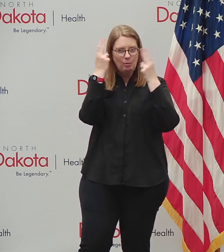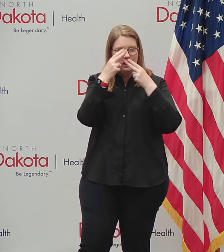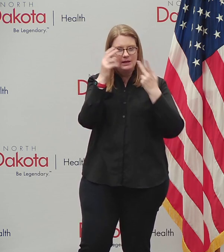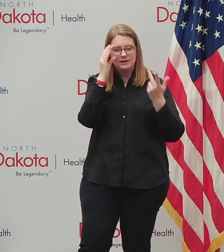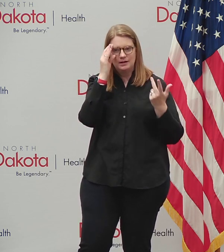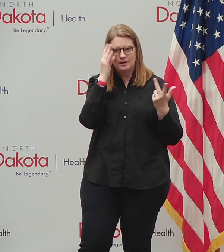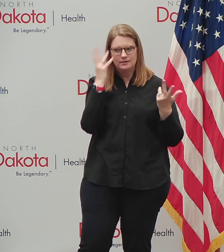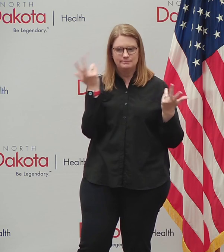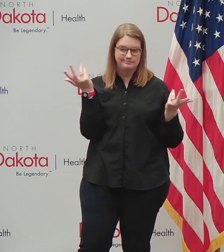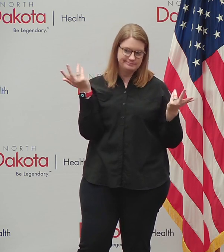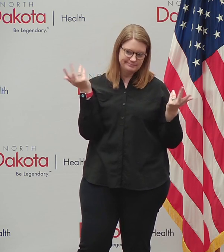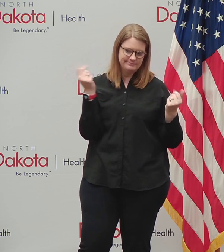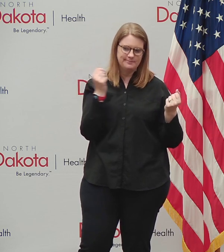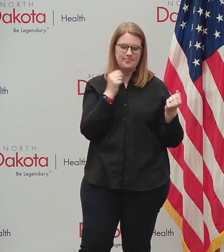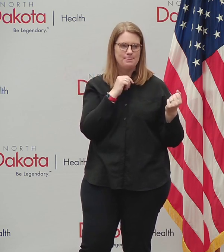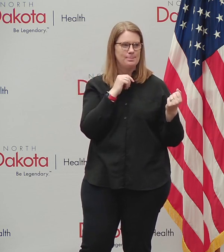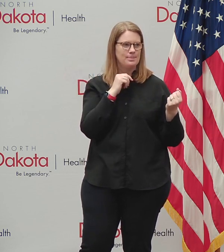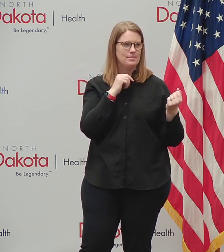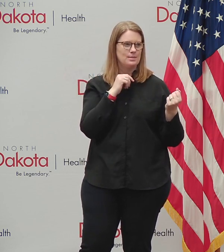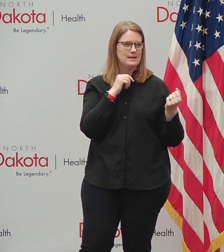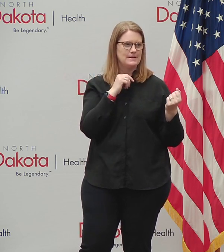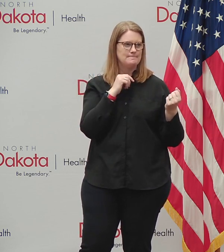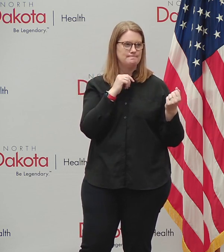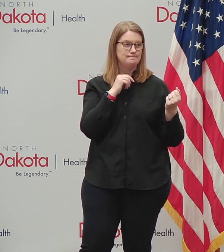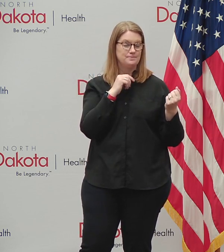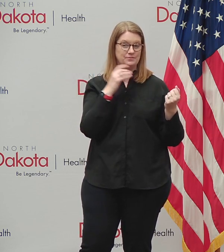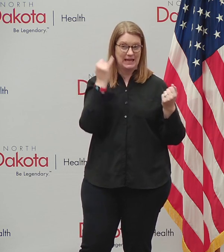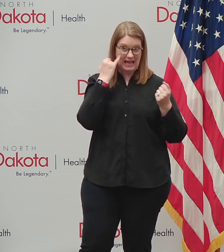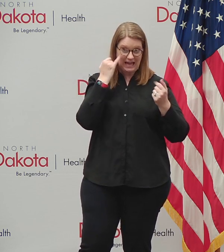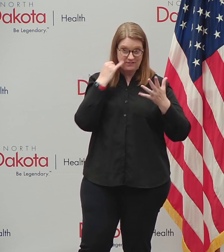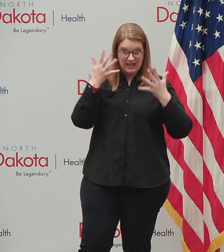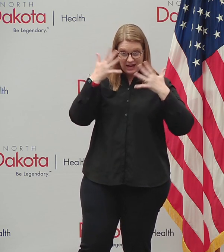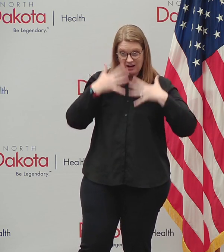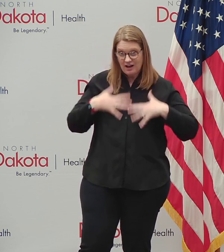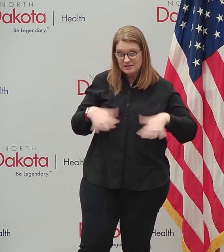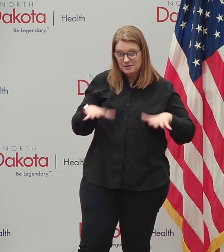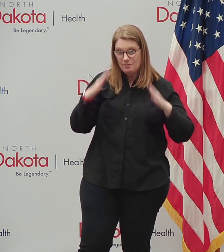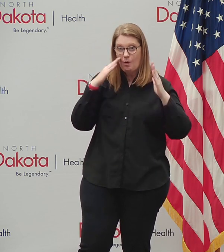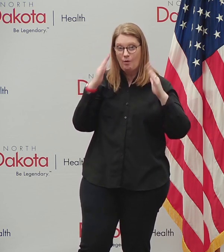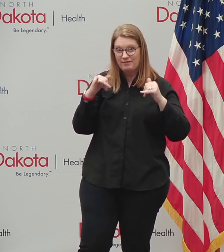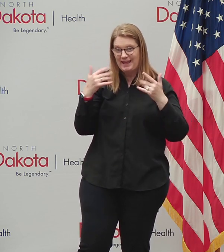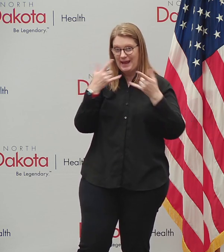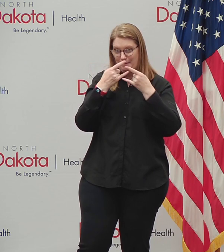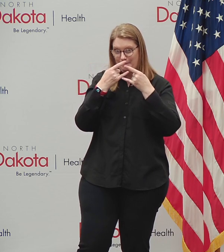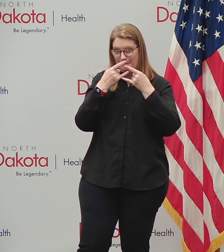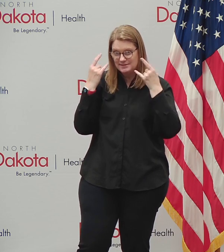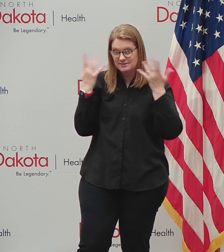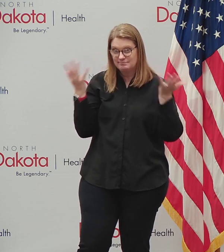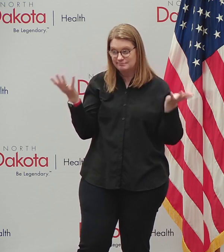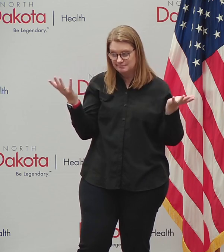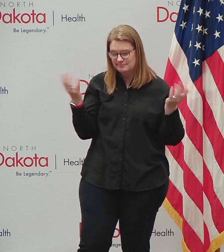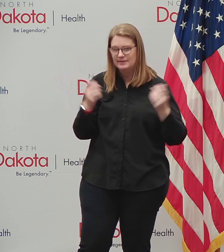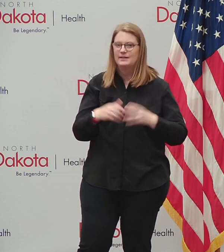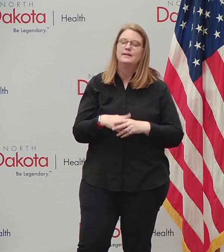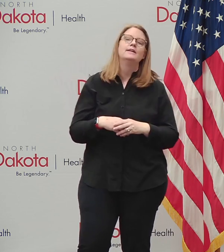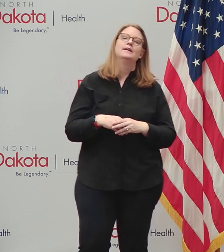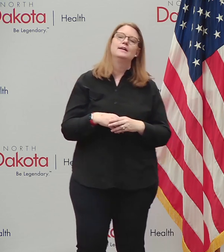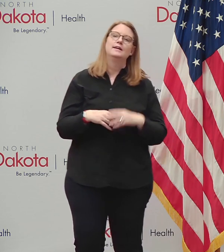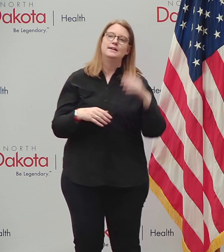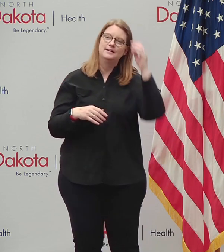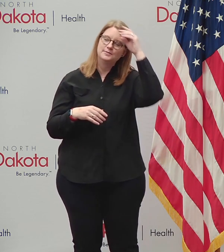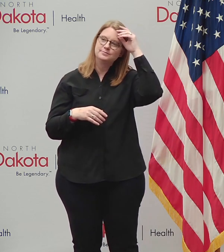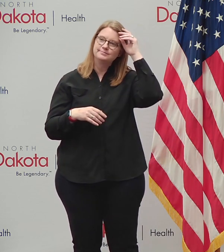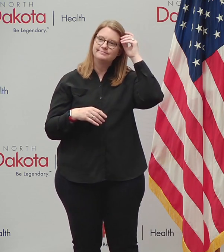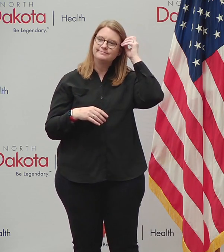uh, at least when they, uh, if they had a costume, hopefully it had a mask on them, uh, as part of that costume. And maybe that had